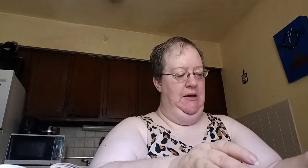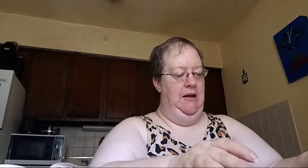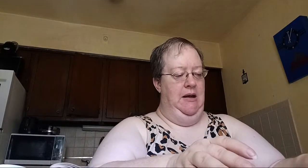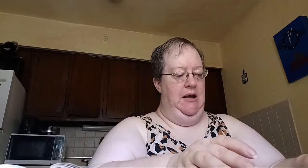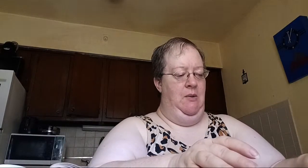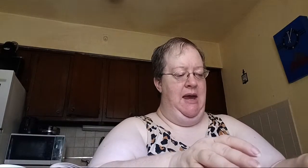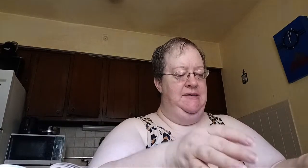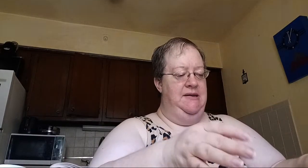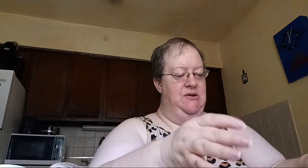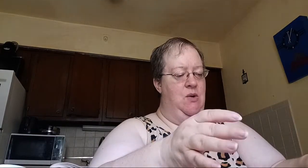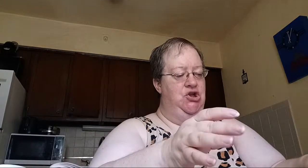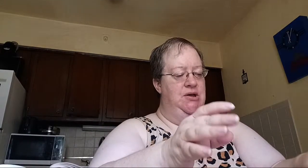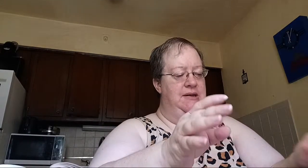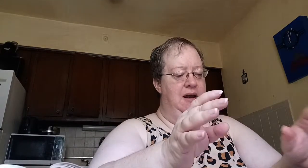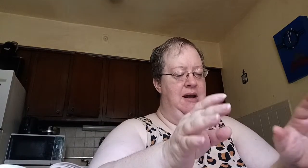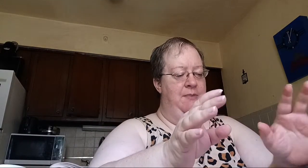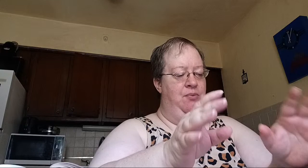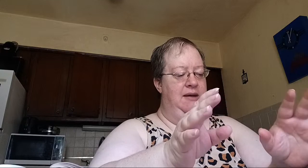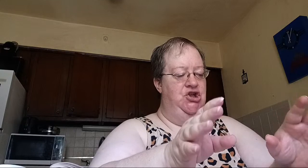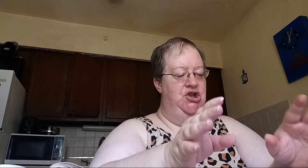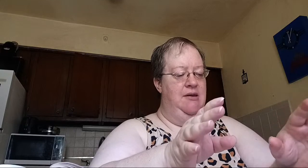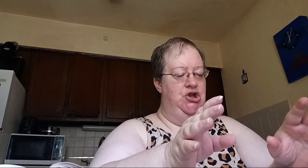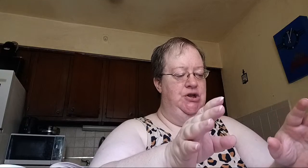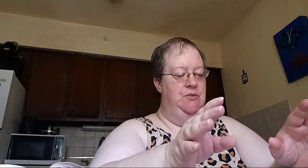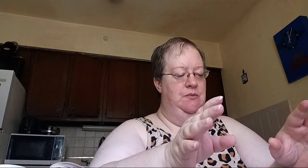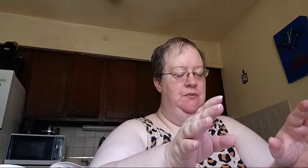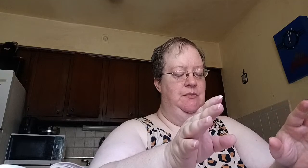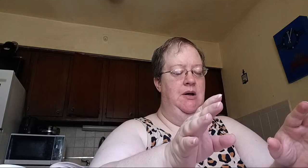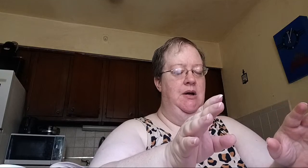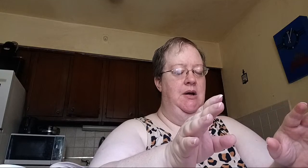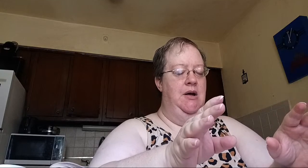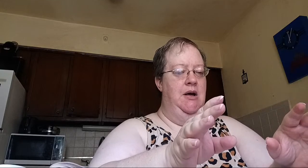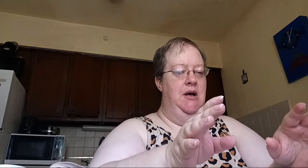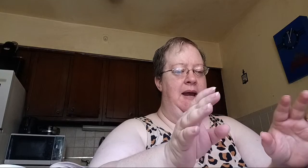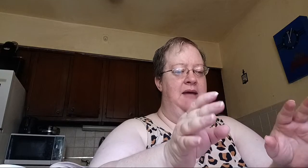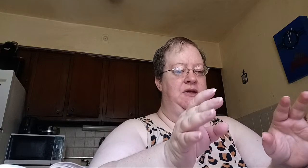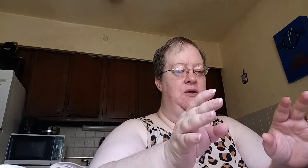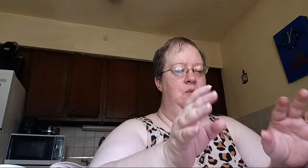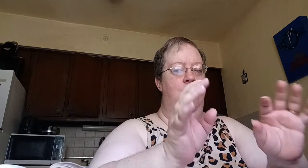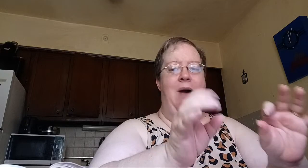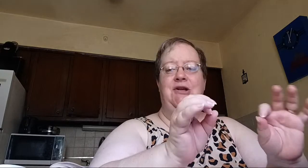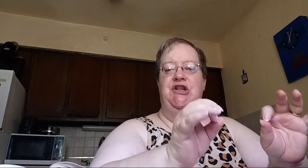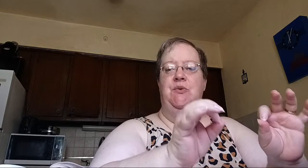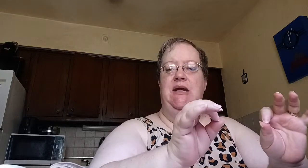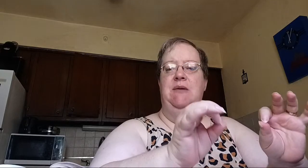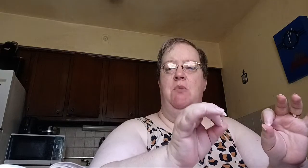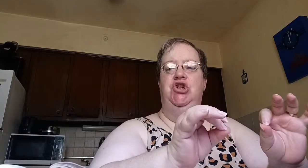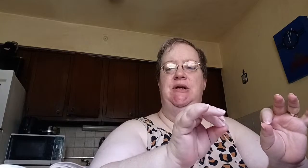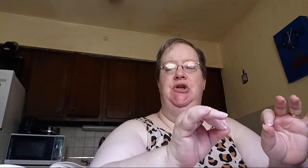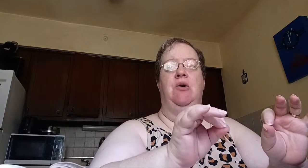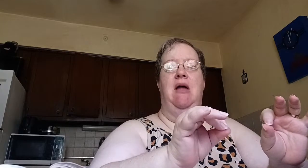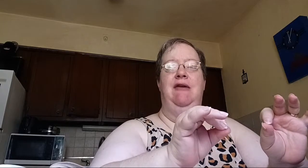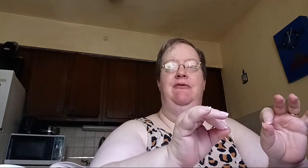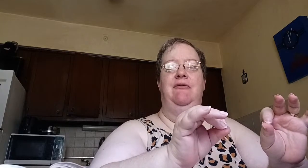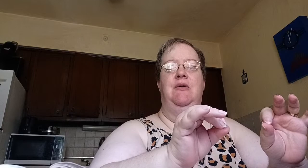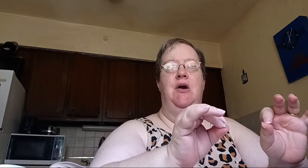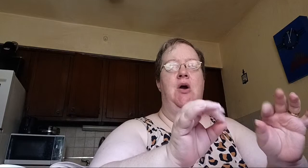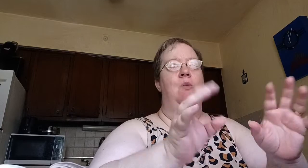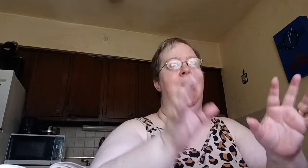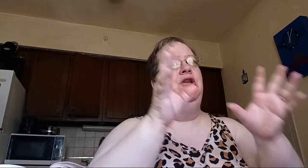I want to ask these questions, and I pray they challenge you. I want to ask you, why do you need margin in your life? Why do you